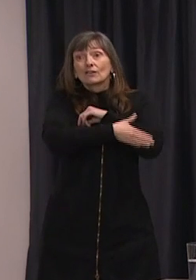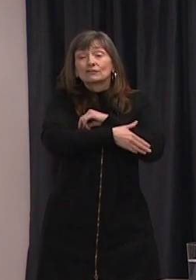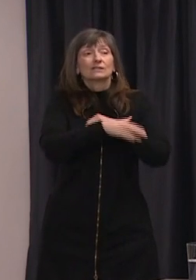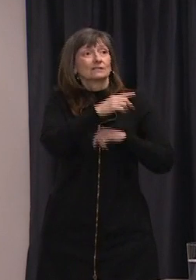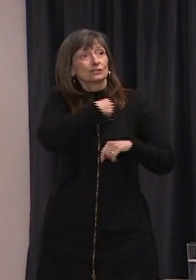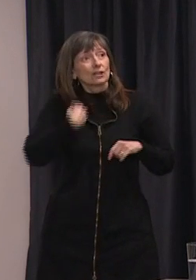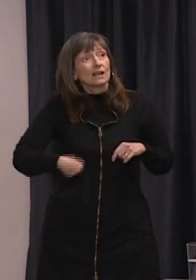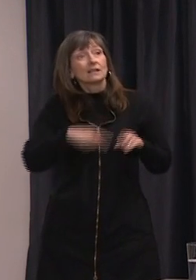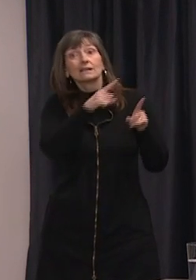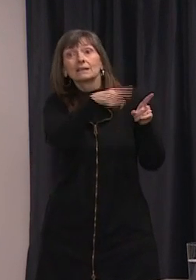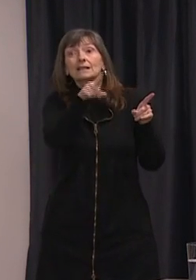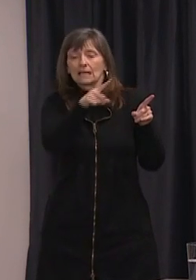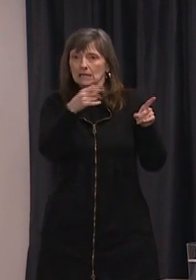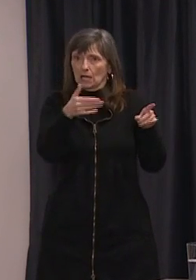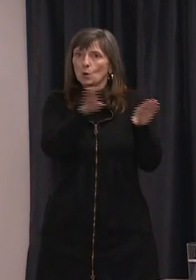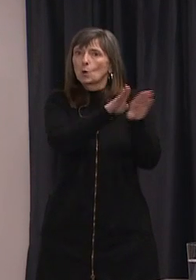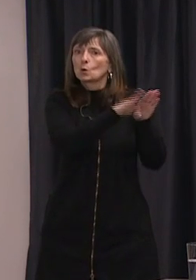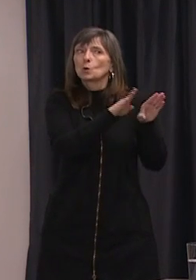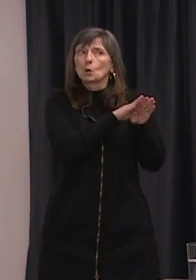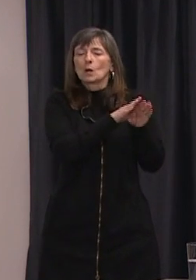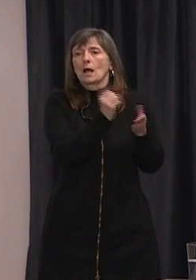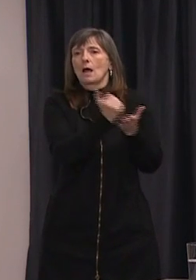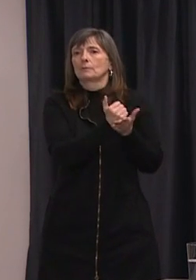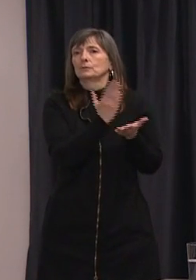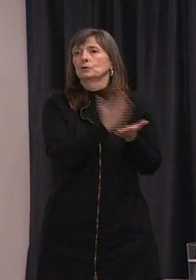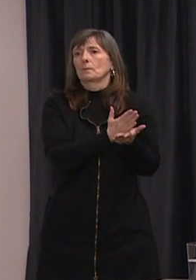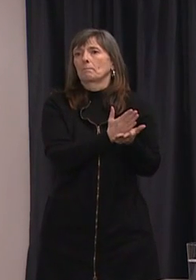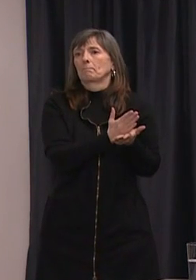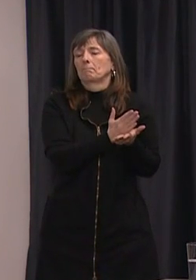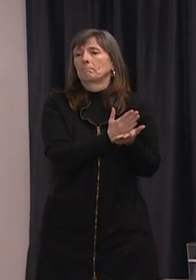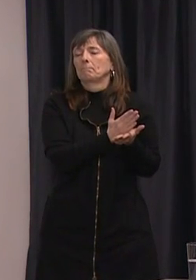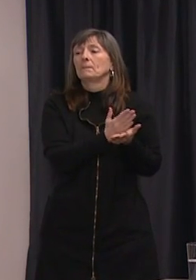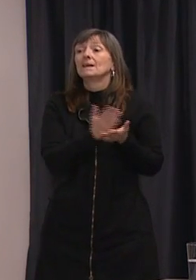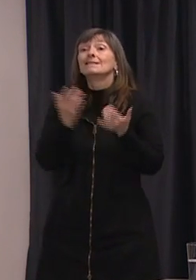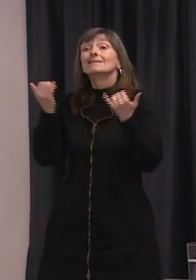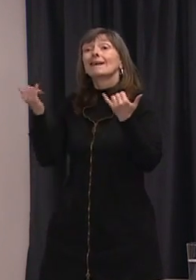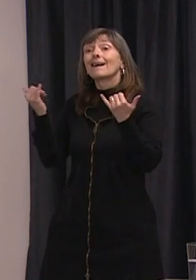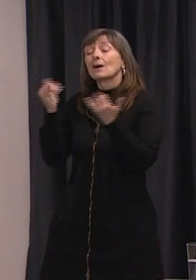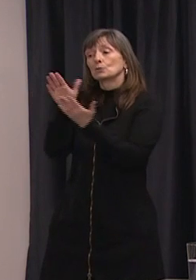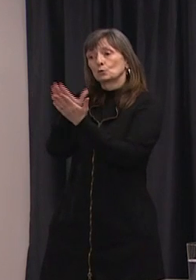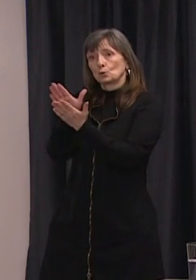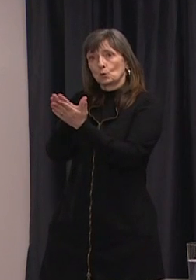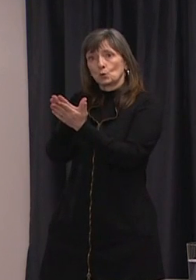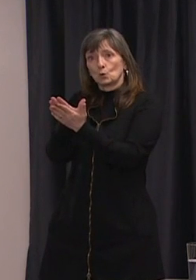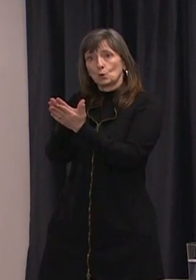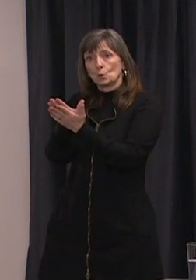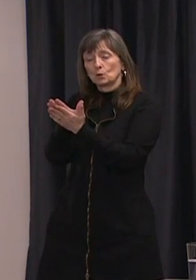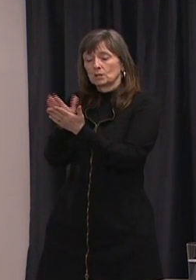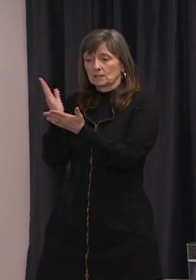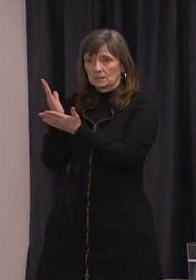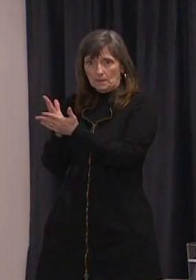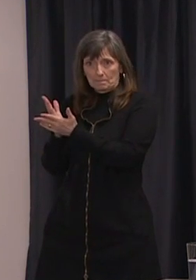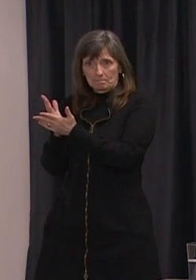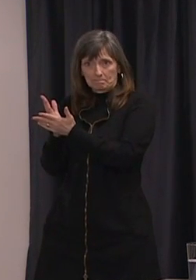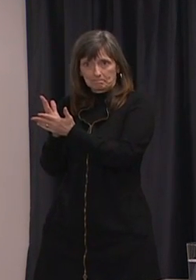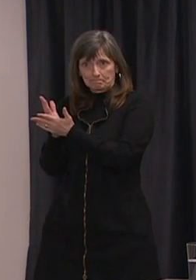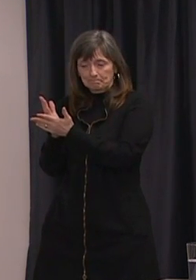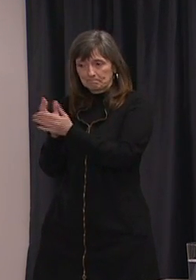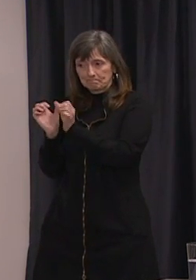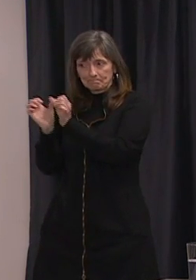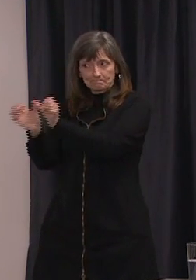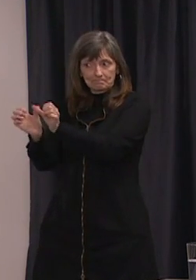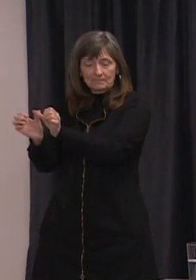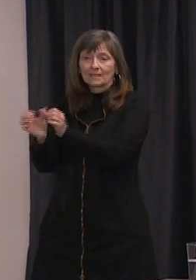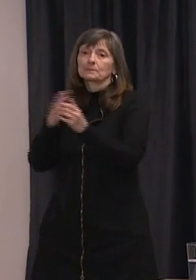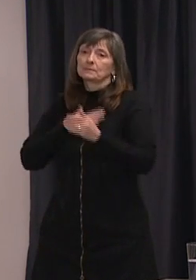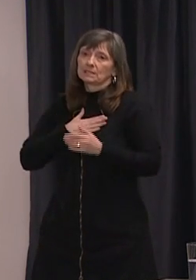contain the spread. Now that schools are suspended indefinitely, I ask parents not to hold playdates or sleepovers for